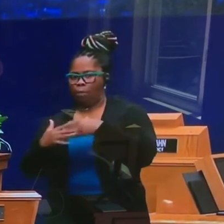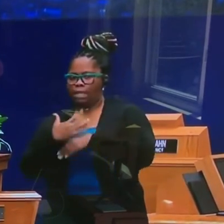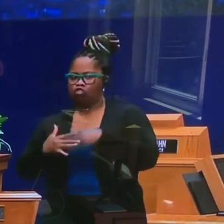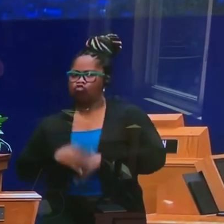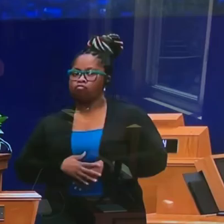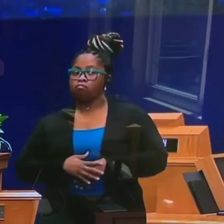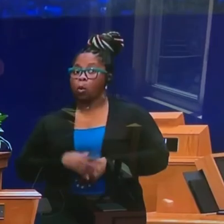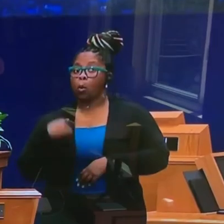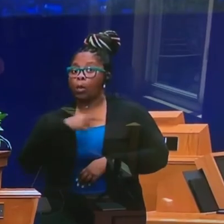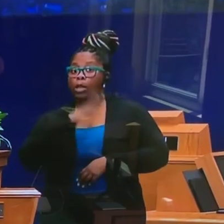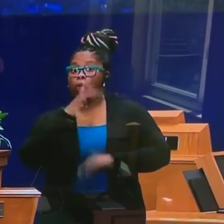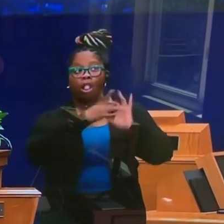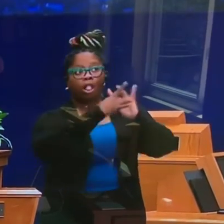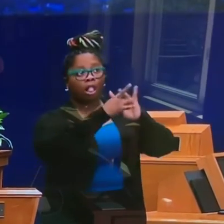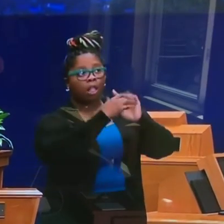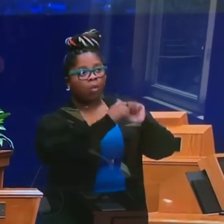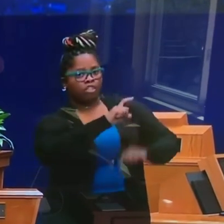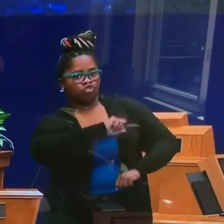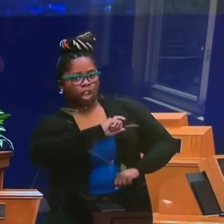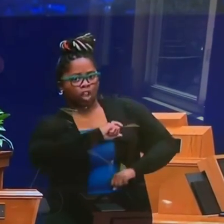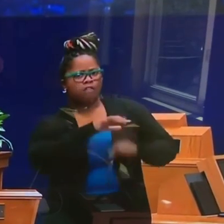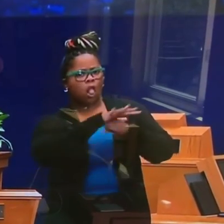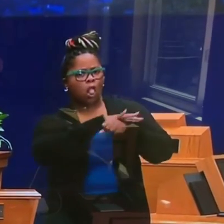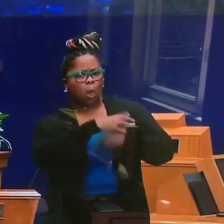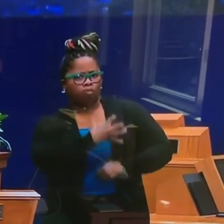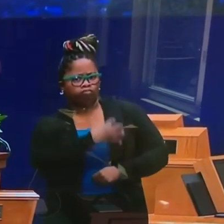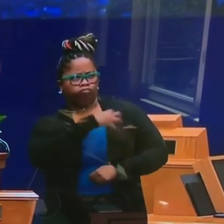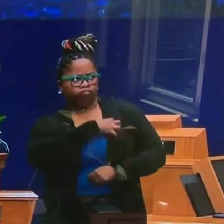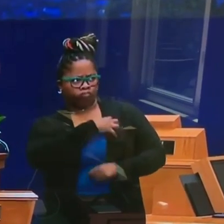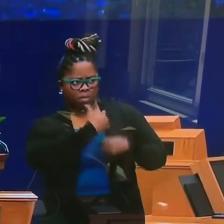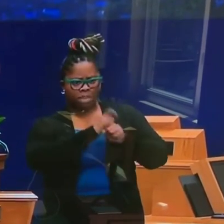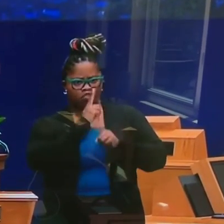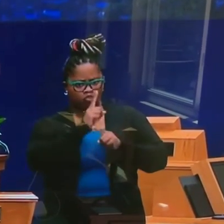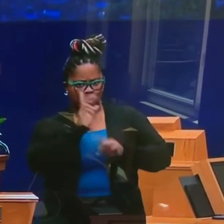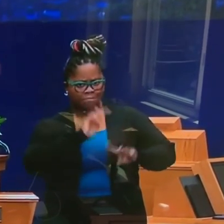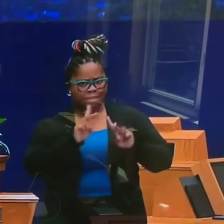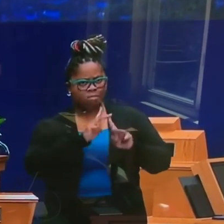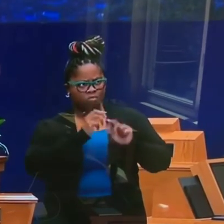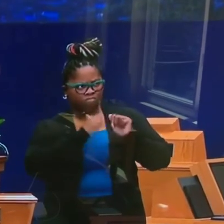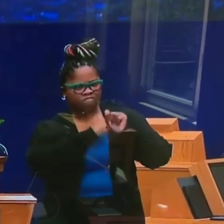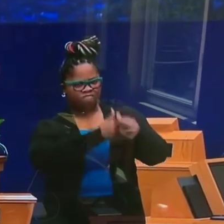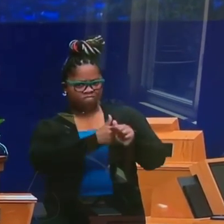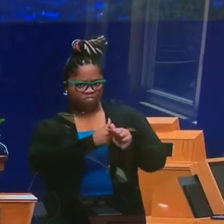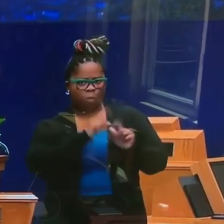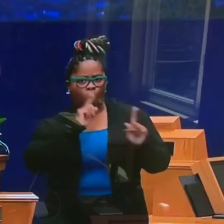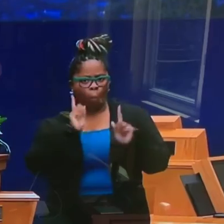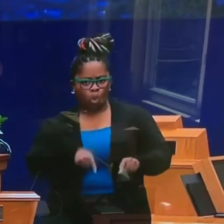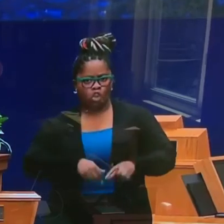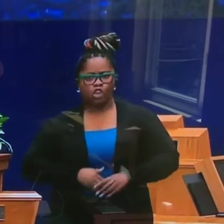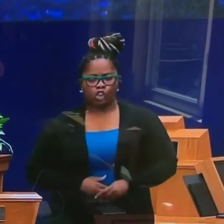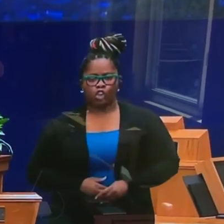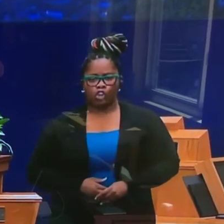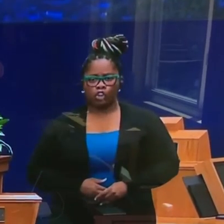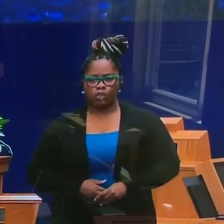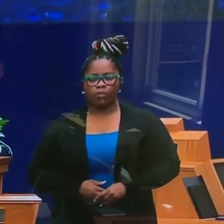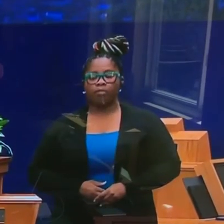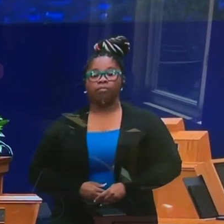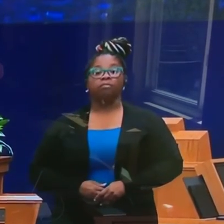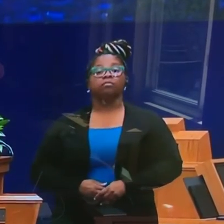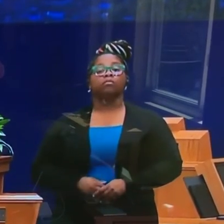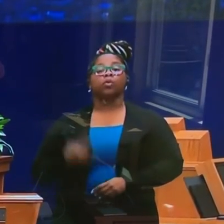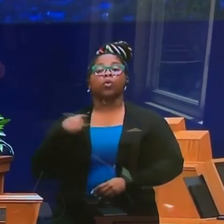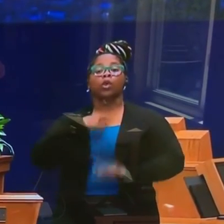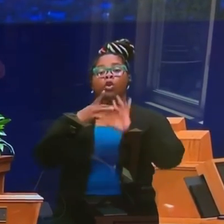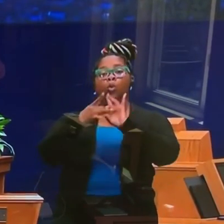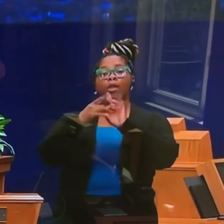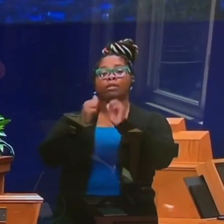and local law enforcement agencies to ensure compliance with this order. Additionally, we are coordinating with the city